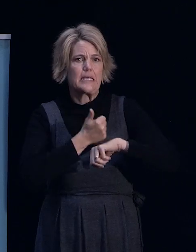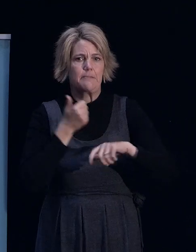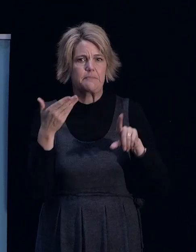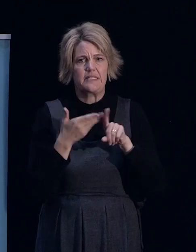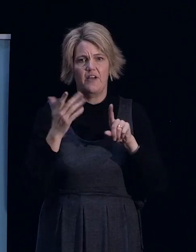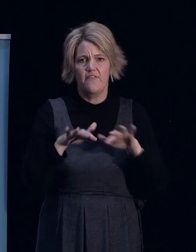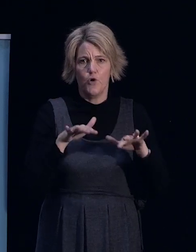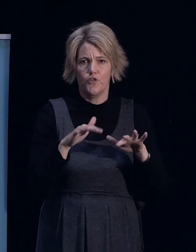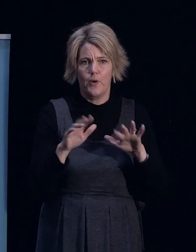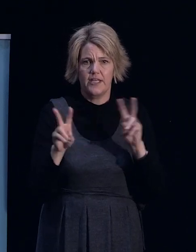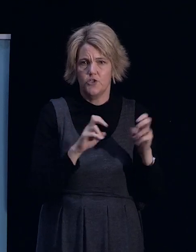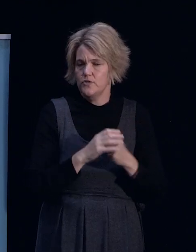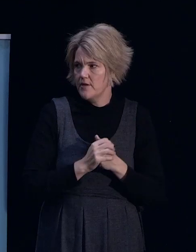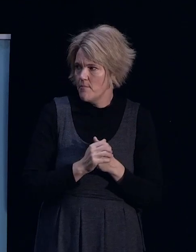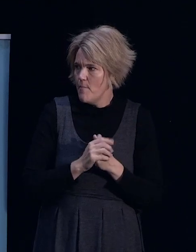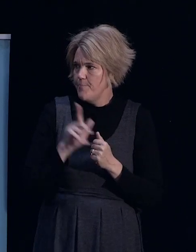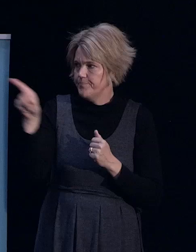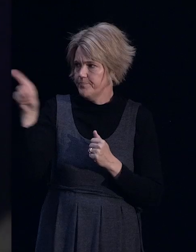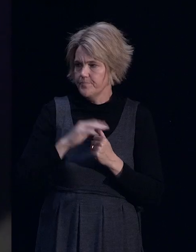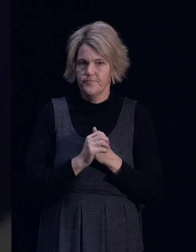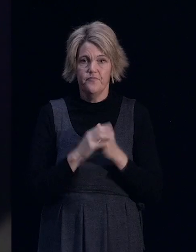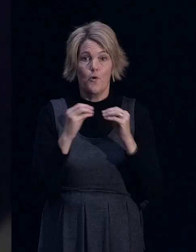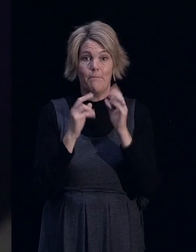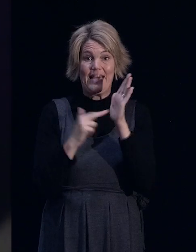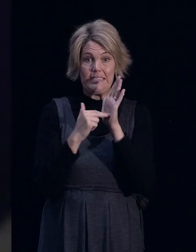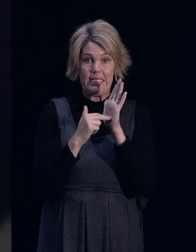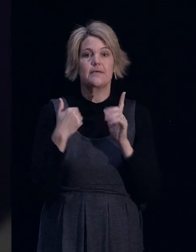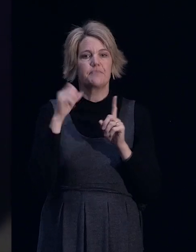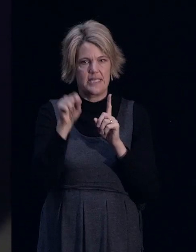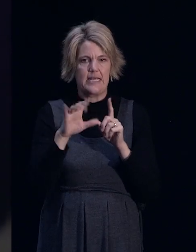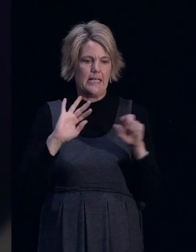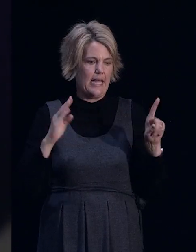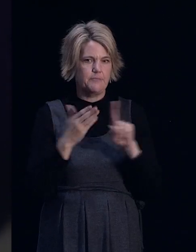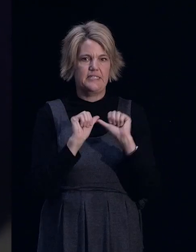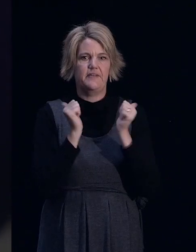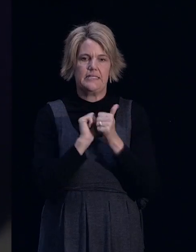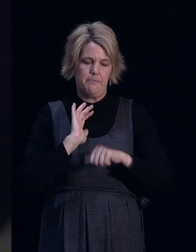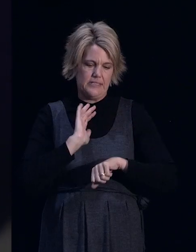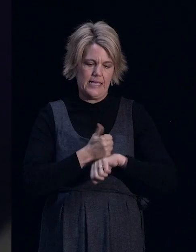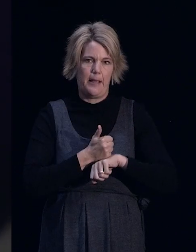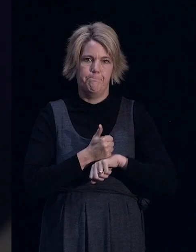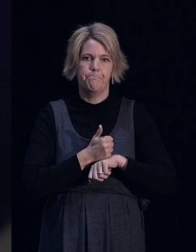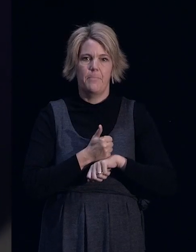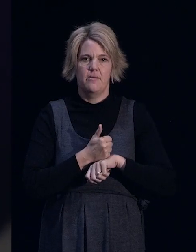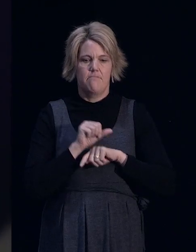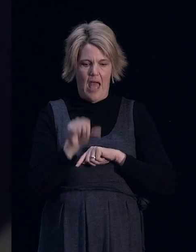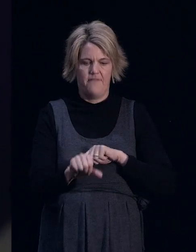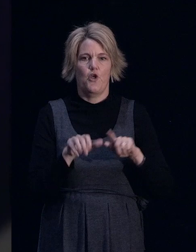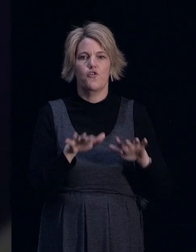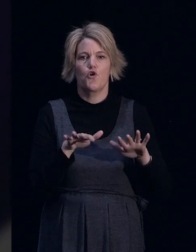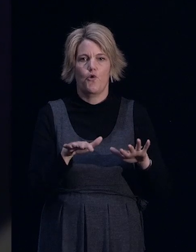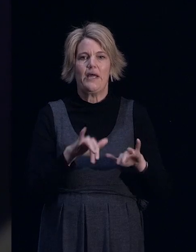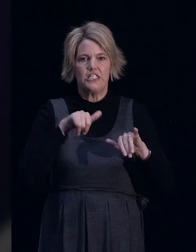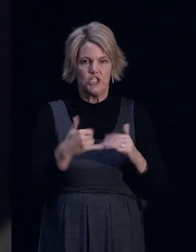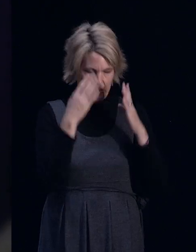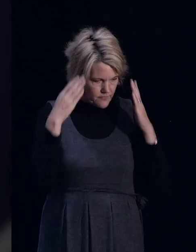So we'll start with you. In terms of Banking New Zealand, we've got a specific team that was set up obviously post-quake to deal